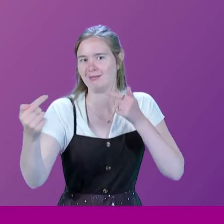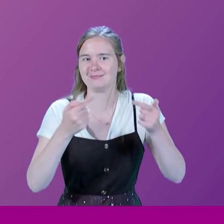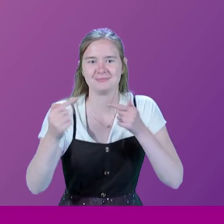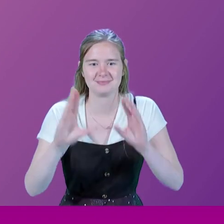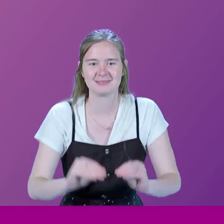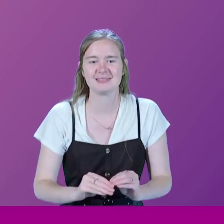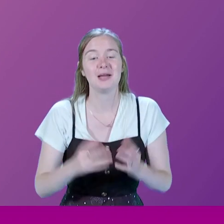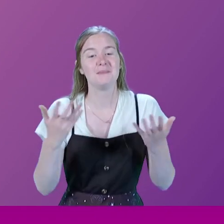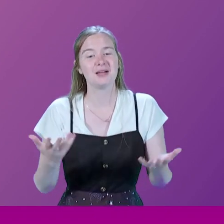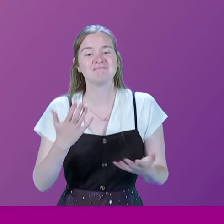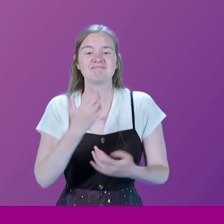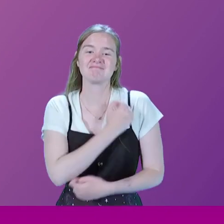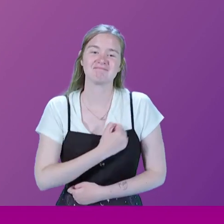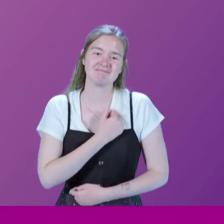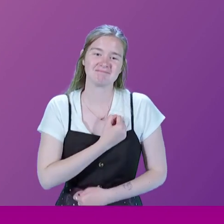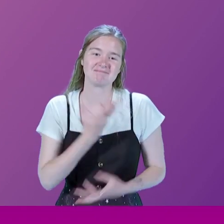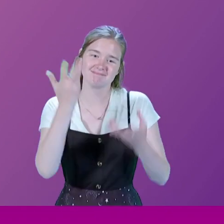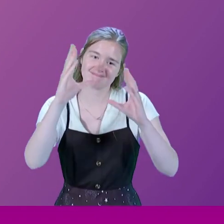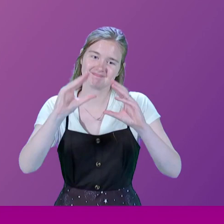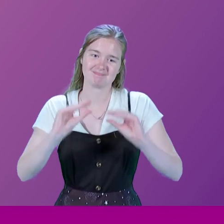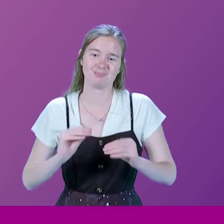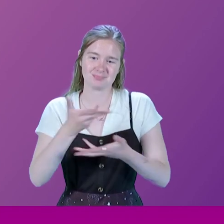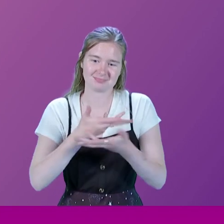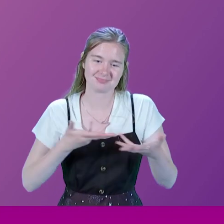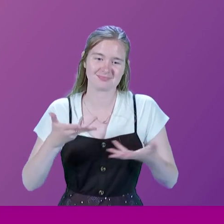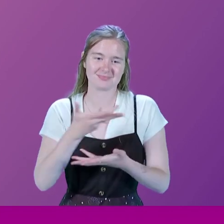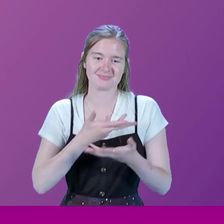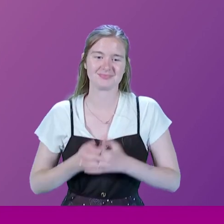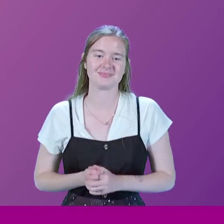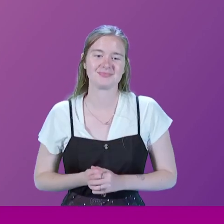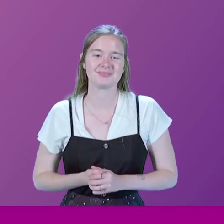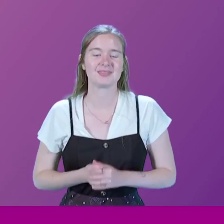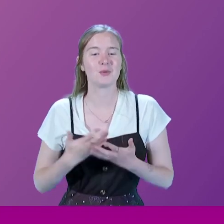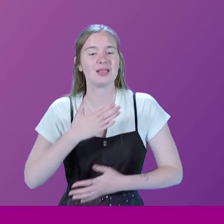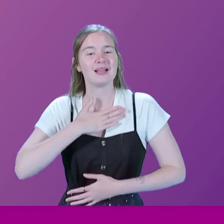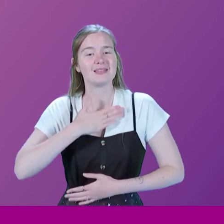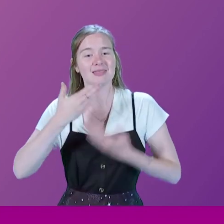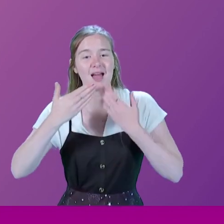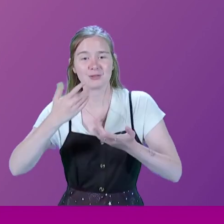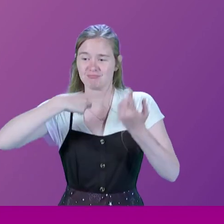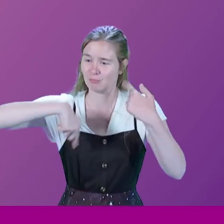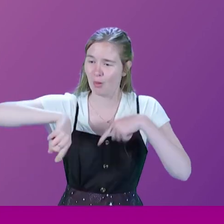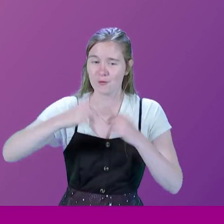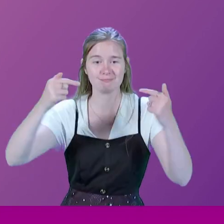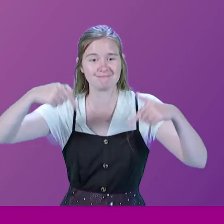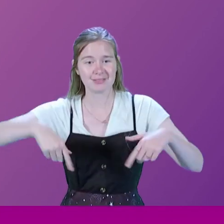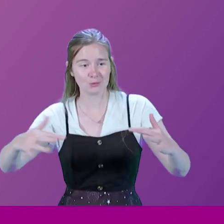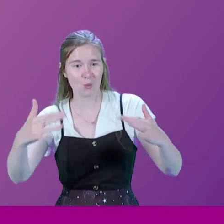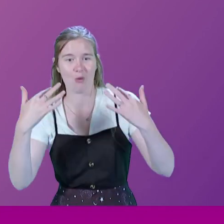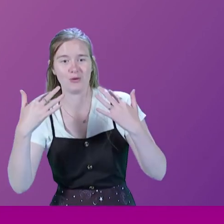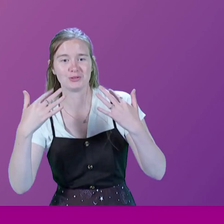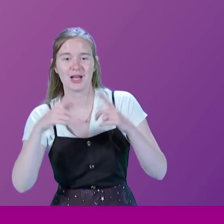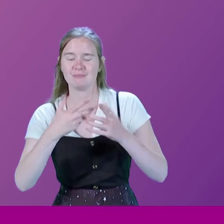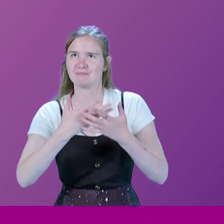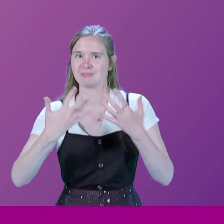But I'm afraid that we have now come to the end of our discussion. And I would like to thank all of you for coming along and for